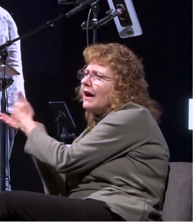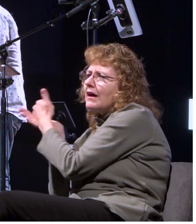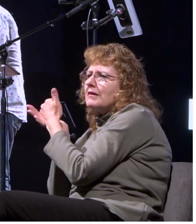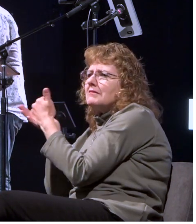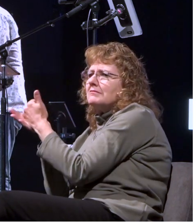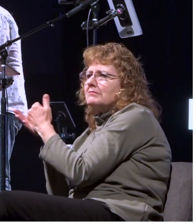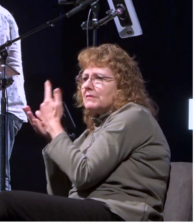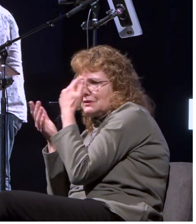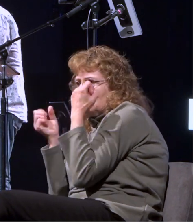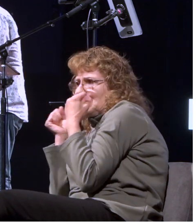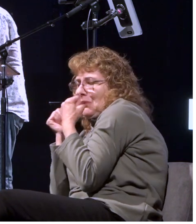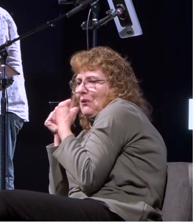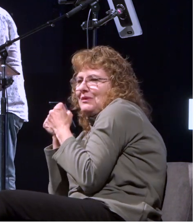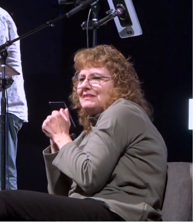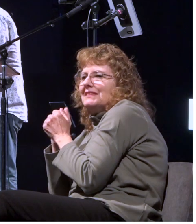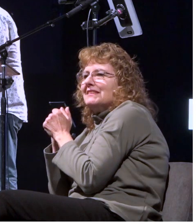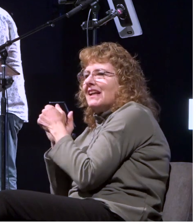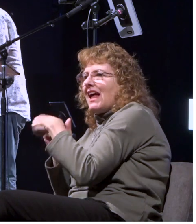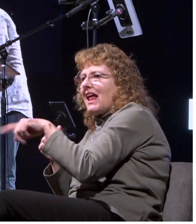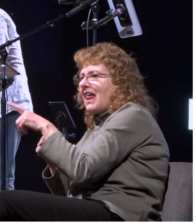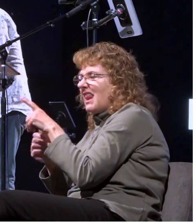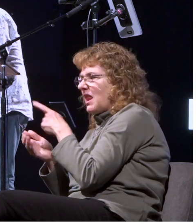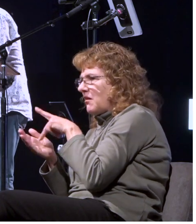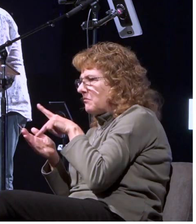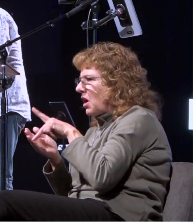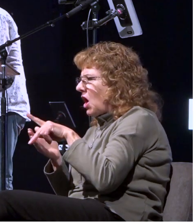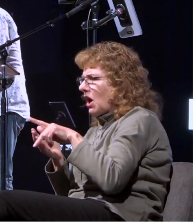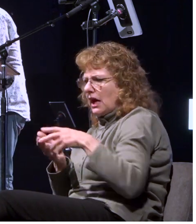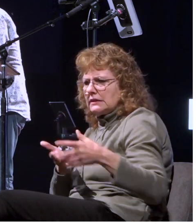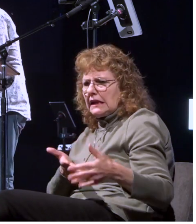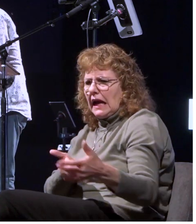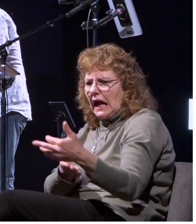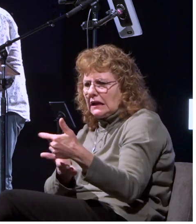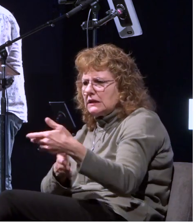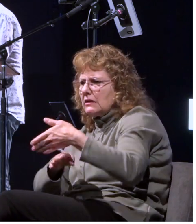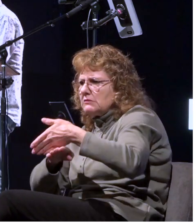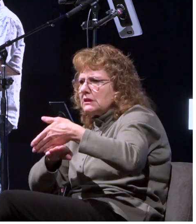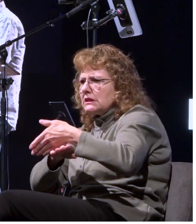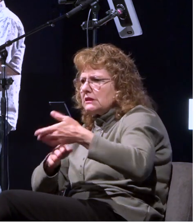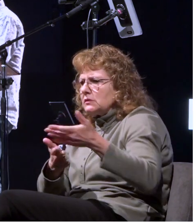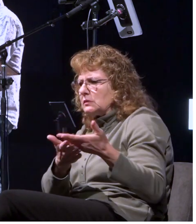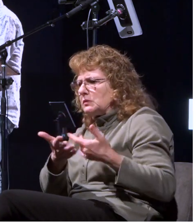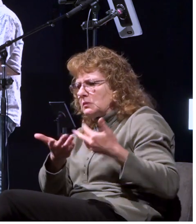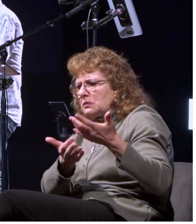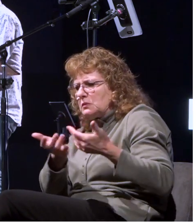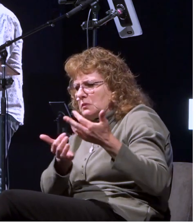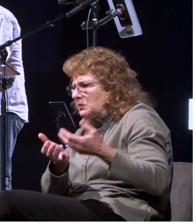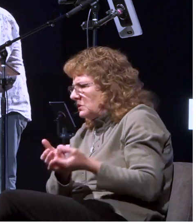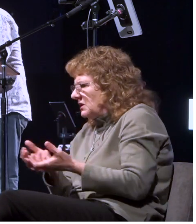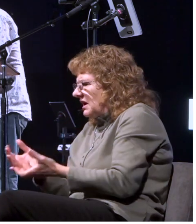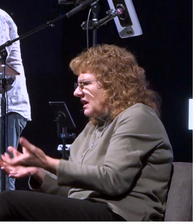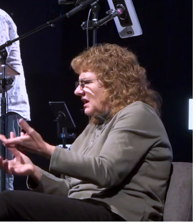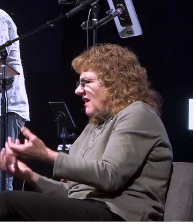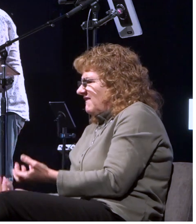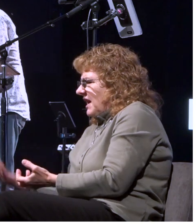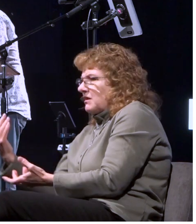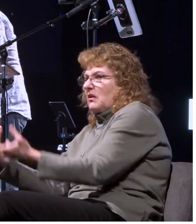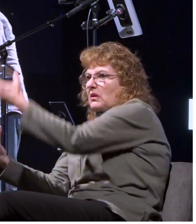but when paul had gathered a bundle of sticks and laid them on the fire a viper came and